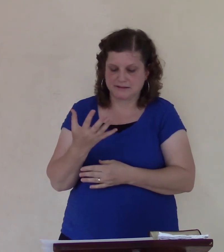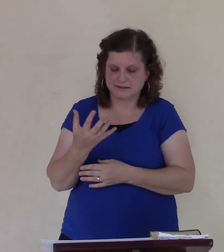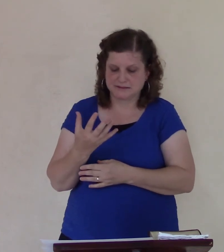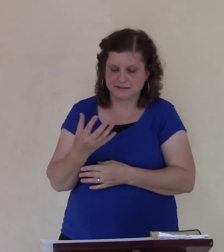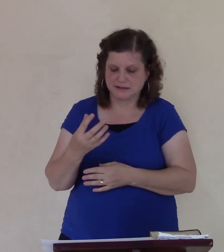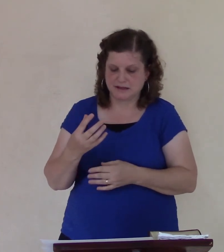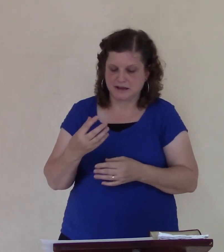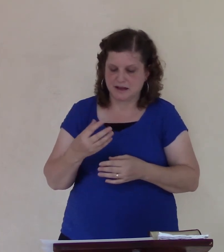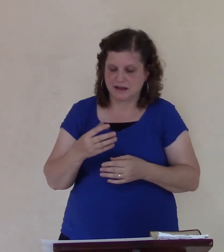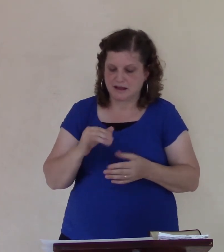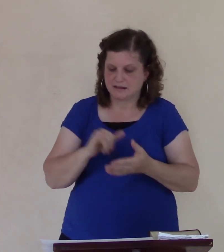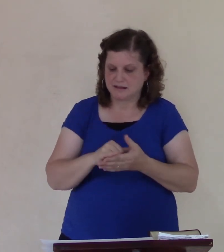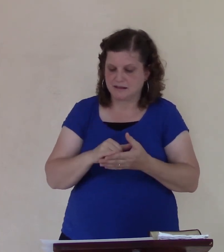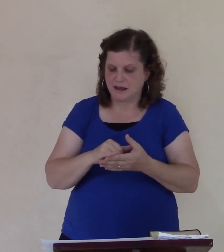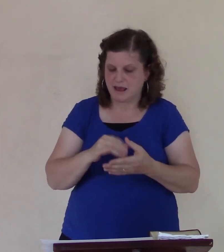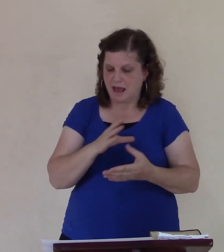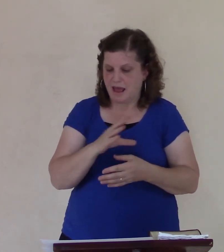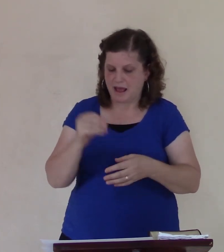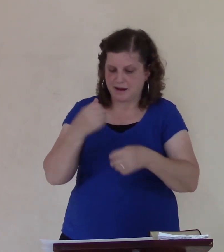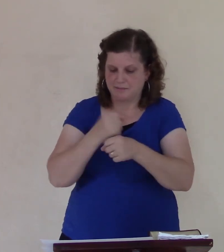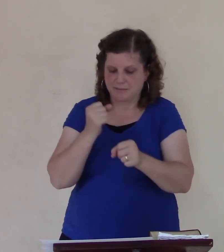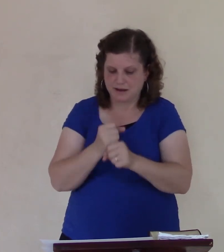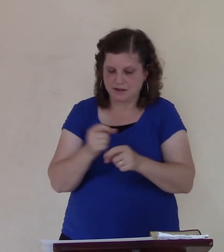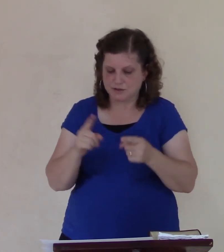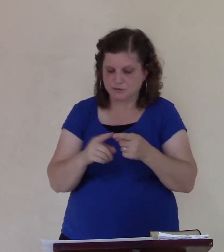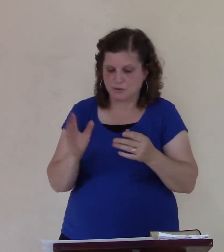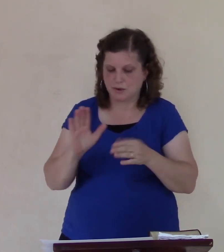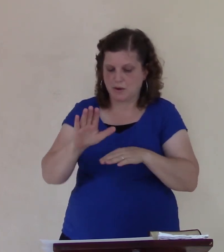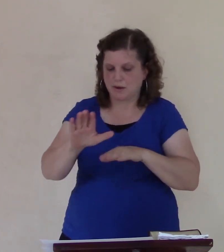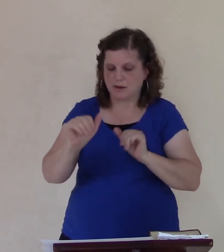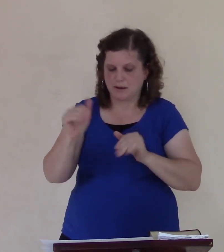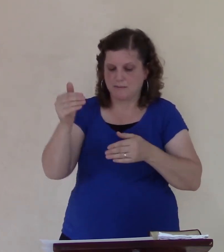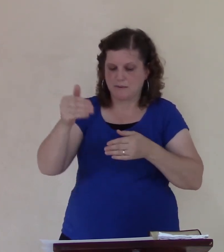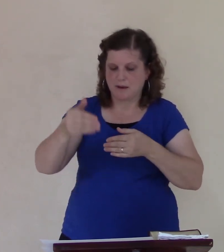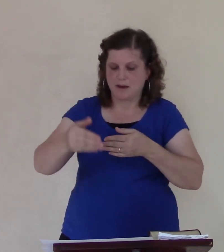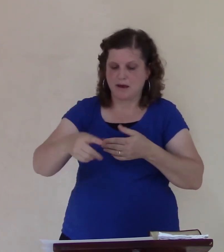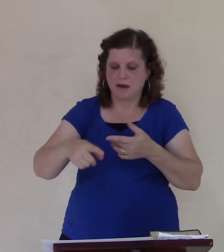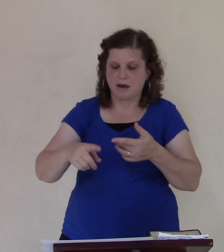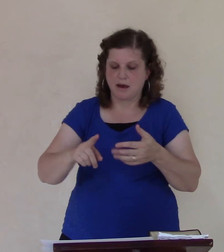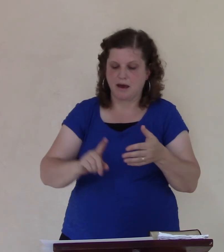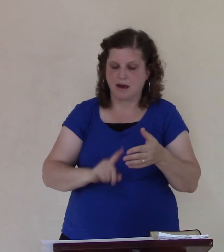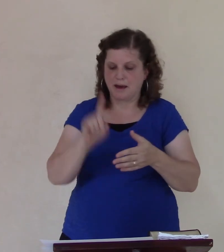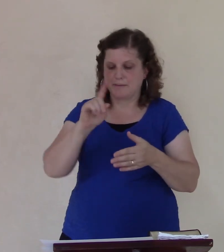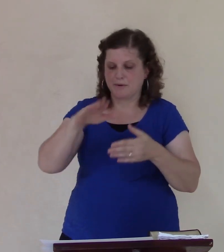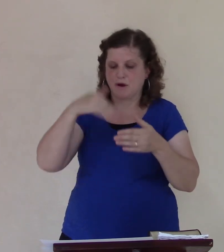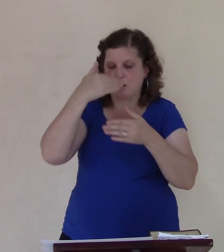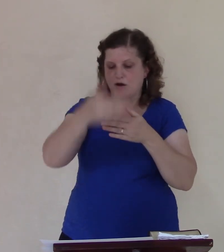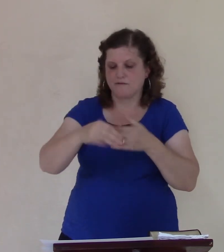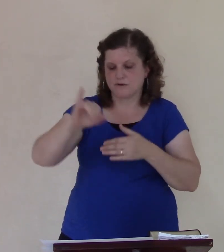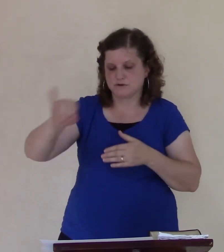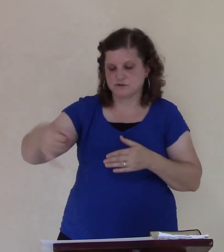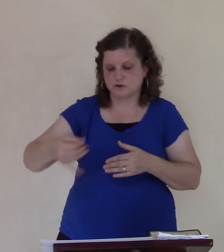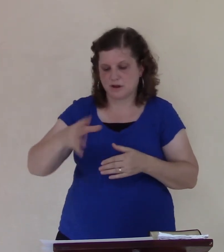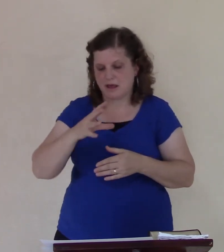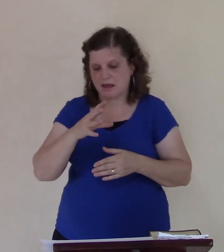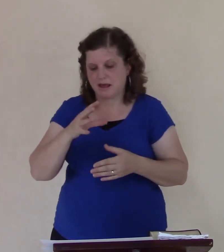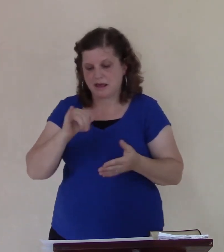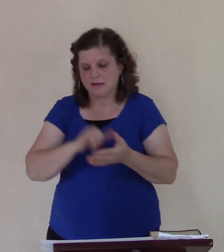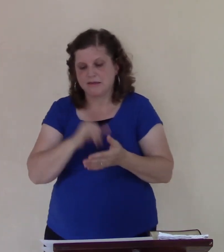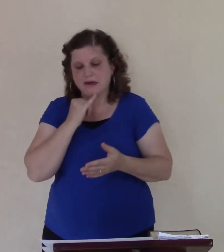over his head to deliver him from his grief so John was exceeding glad of him he